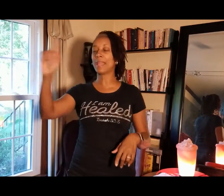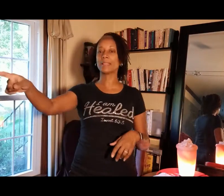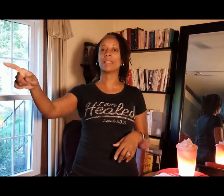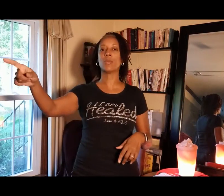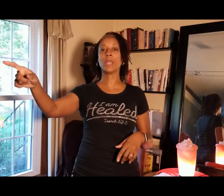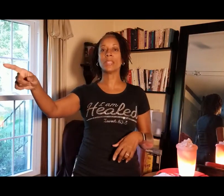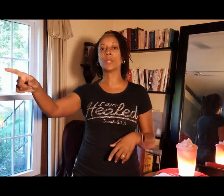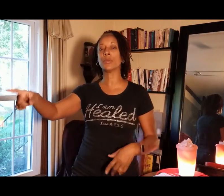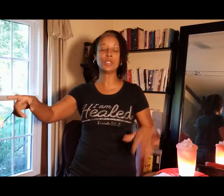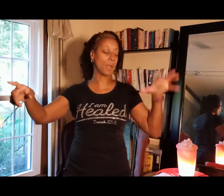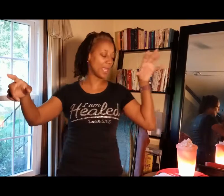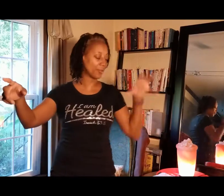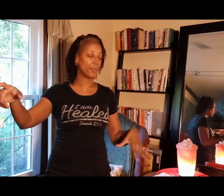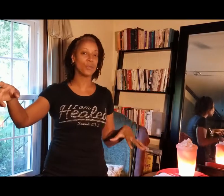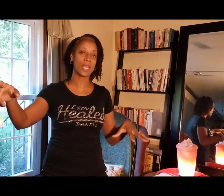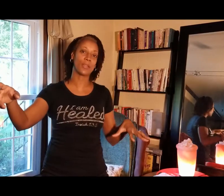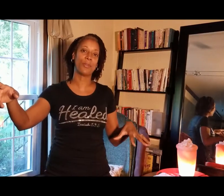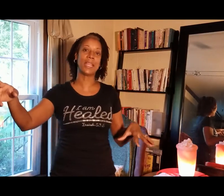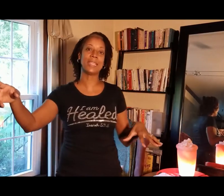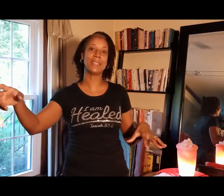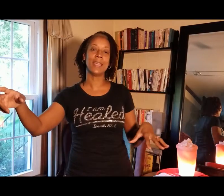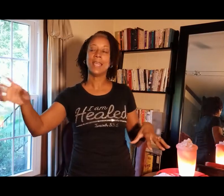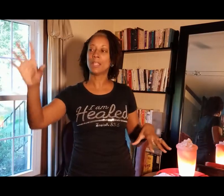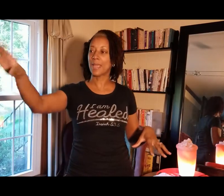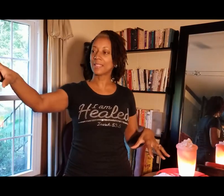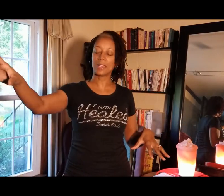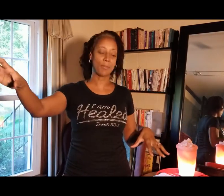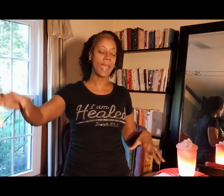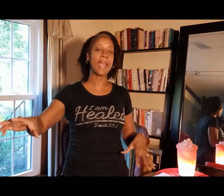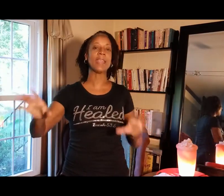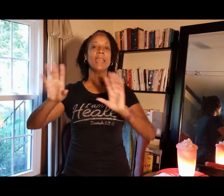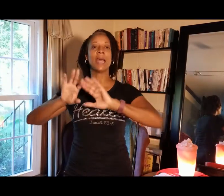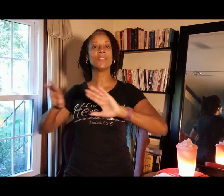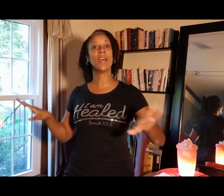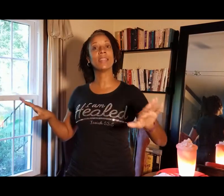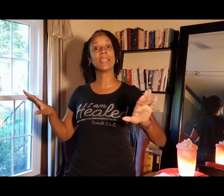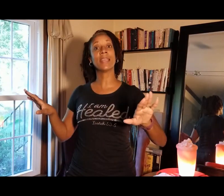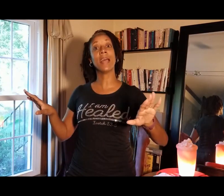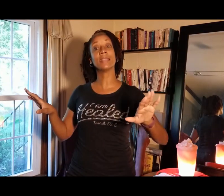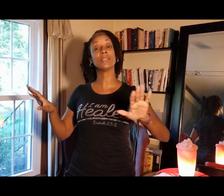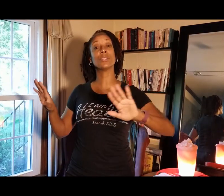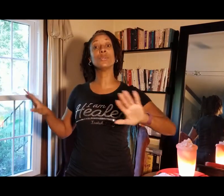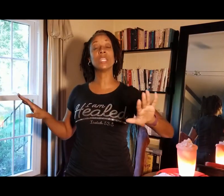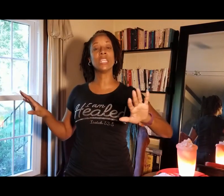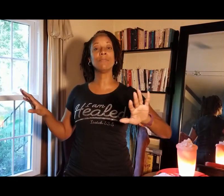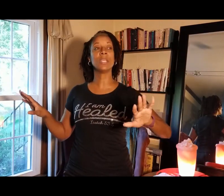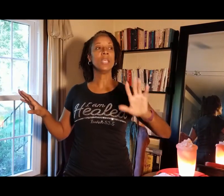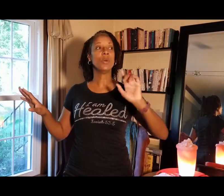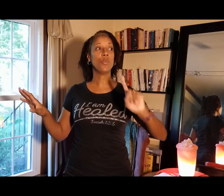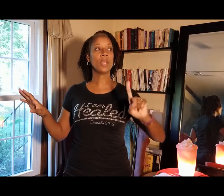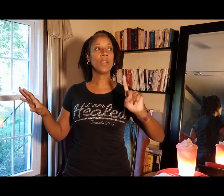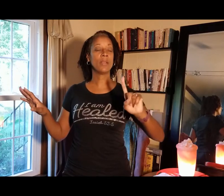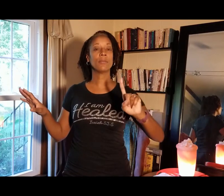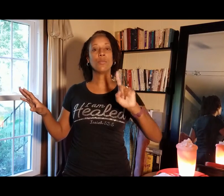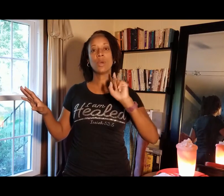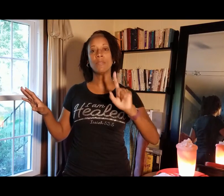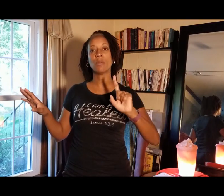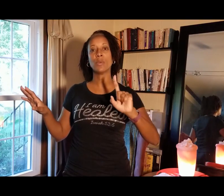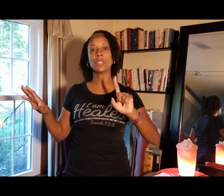basket at one end of the room. I had the fruit at the front end, the basket at the back. I divided the class into two teams. One of our, one of our boys